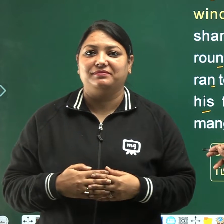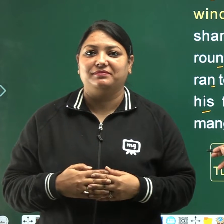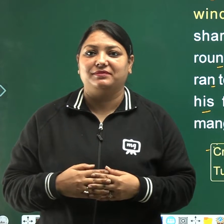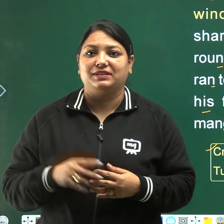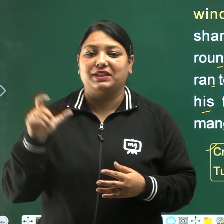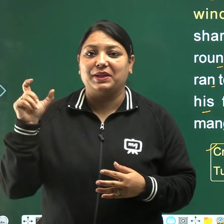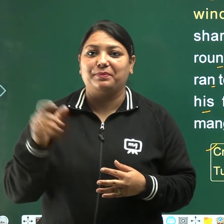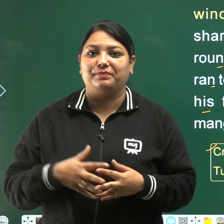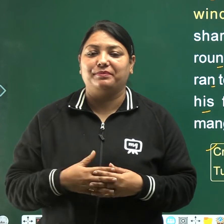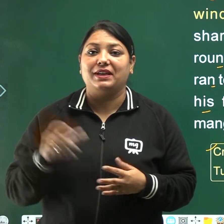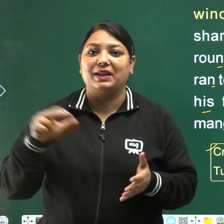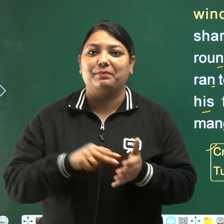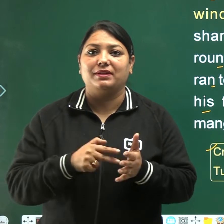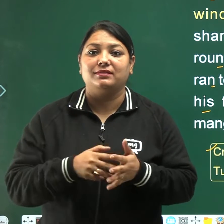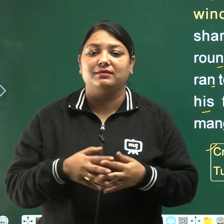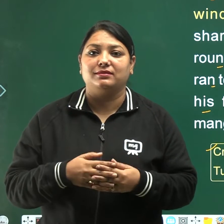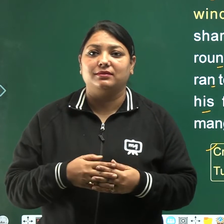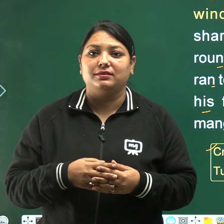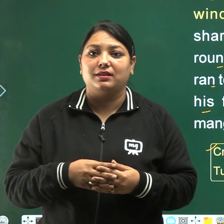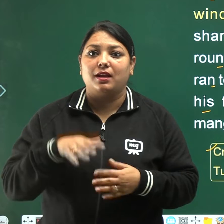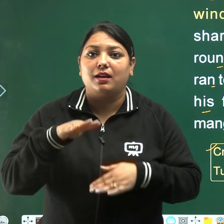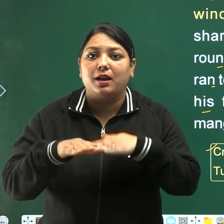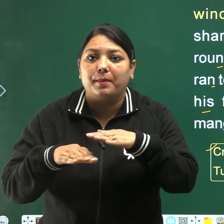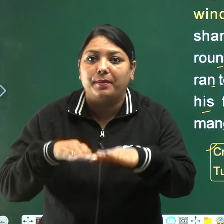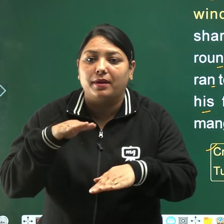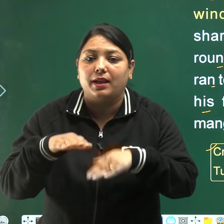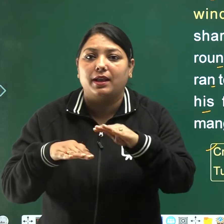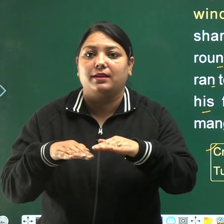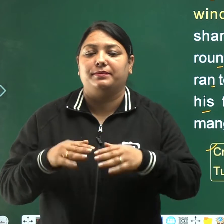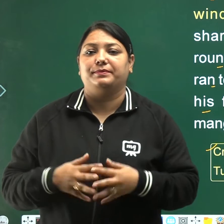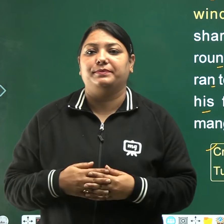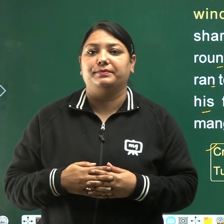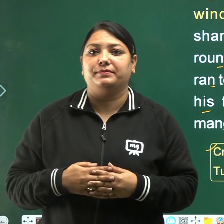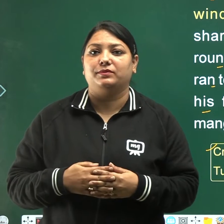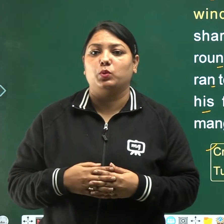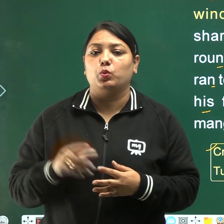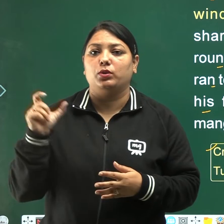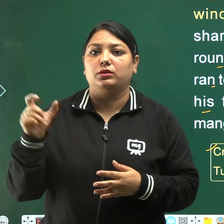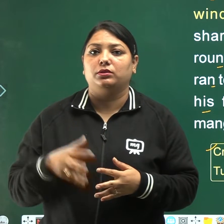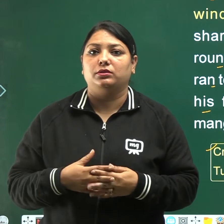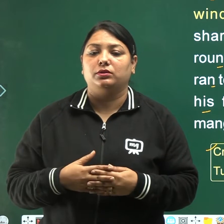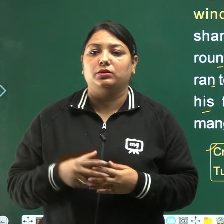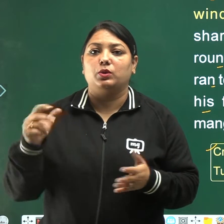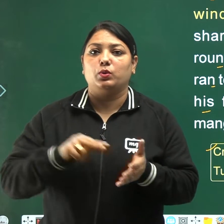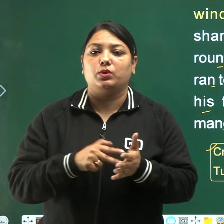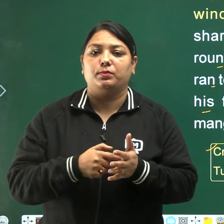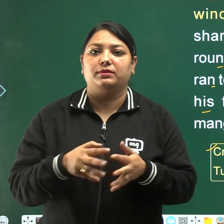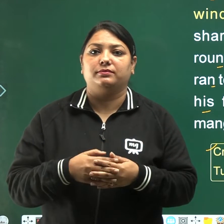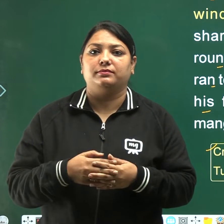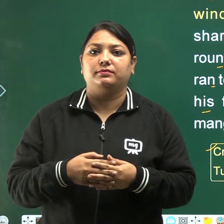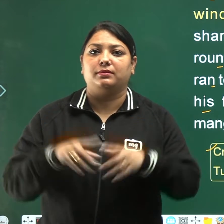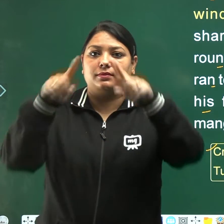Creep, creep means rengna, window, window means